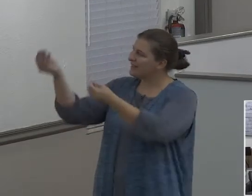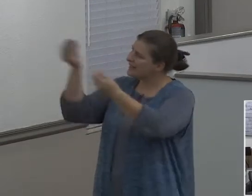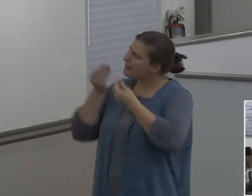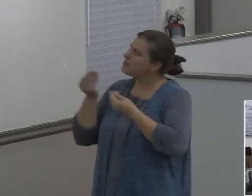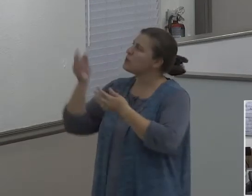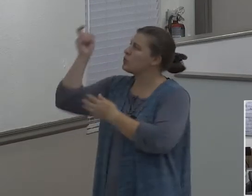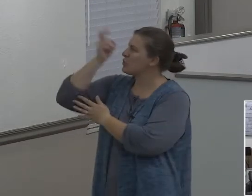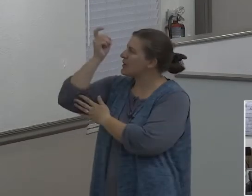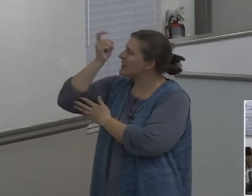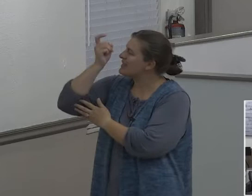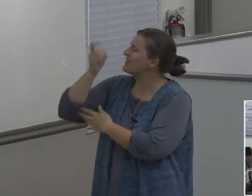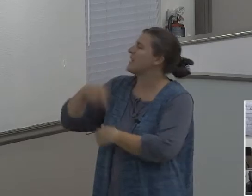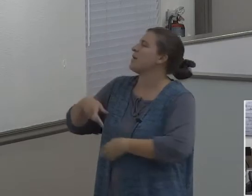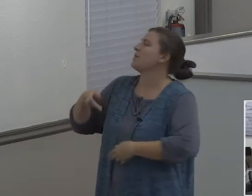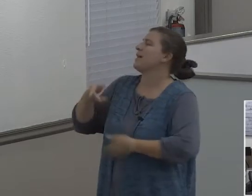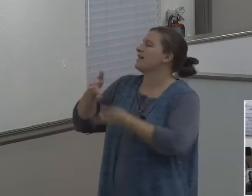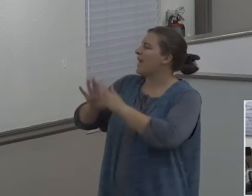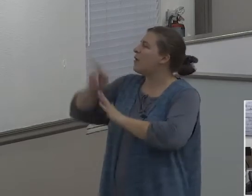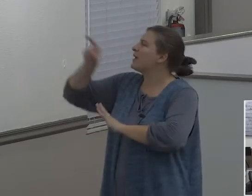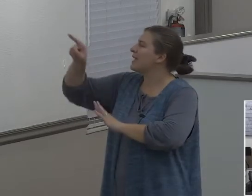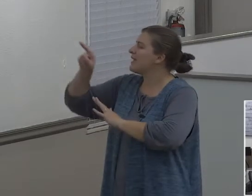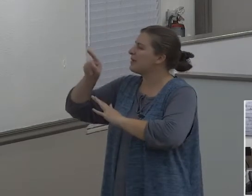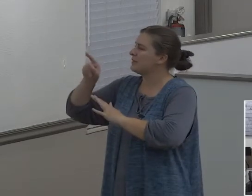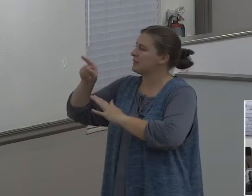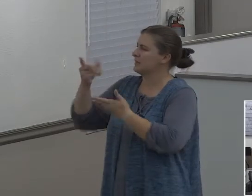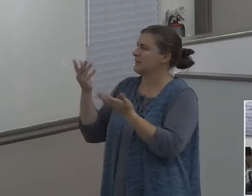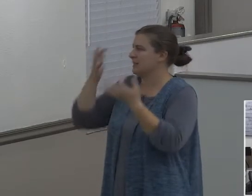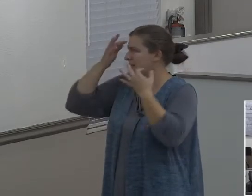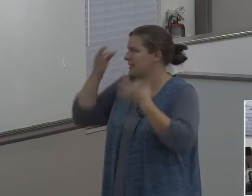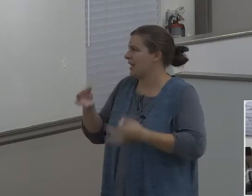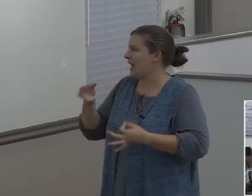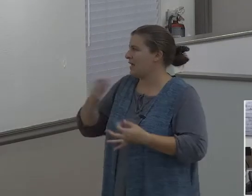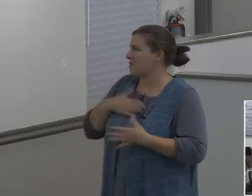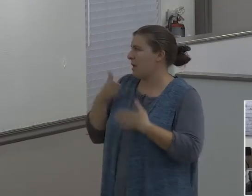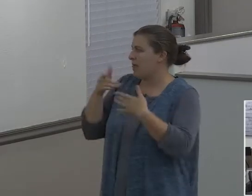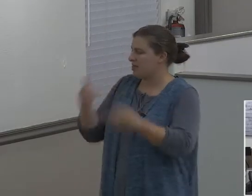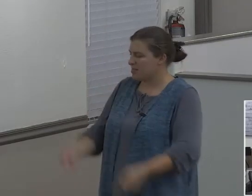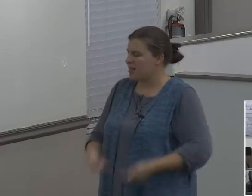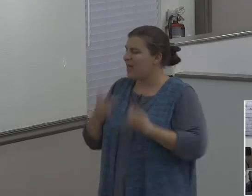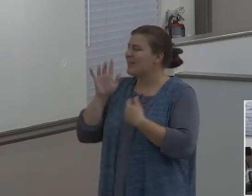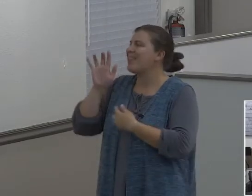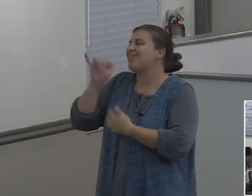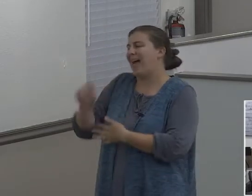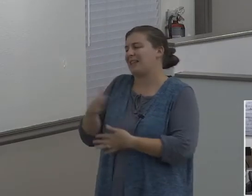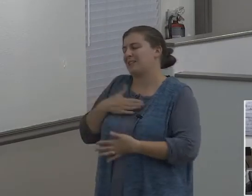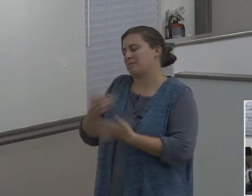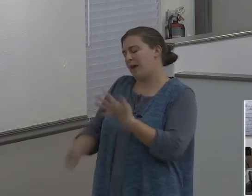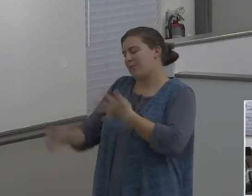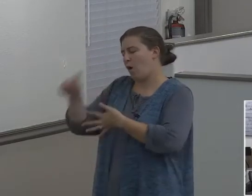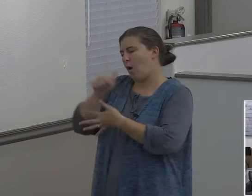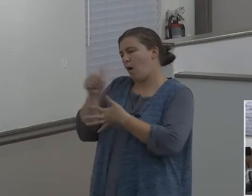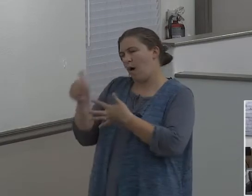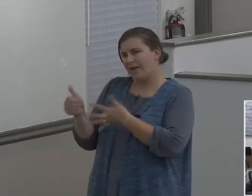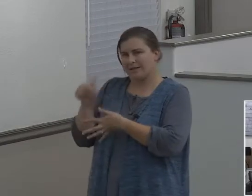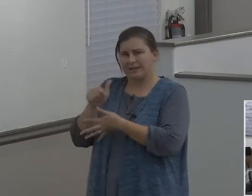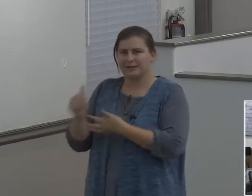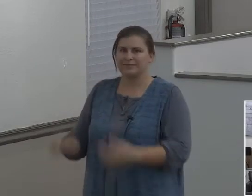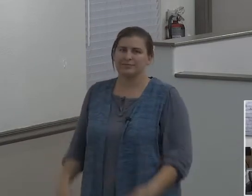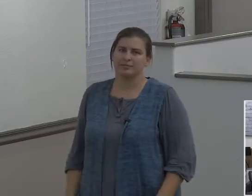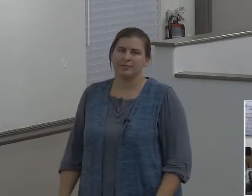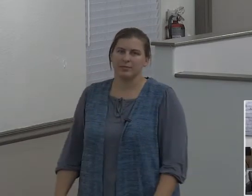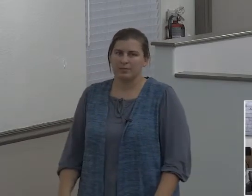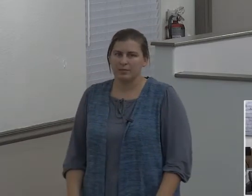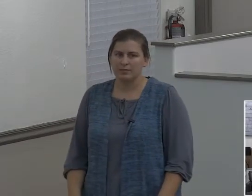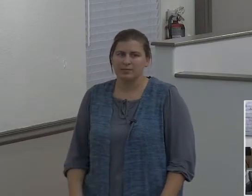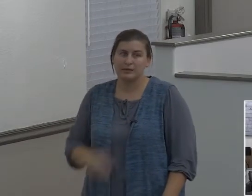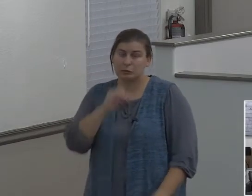him call the shots in my life, that's my priority. You know, is it any great surprise that Abram was the one